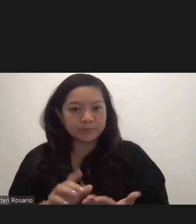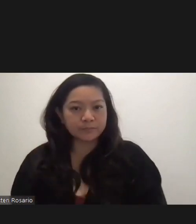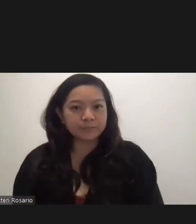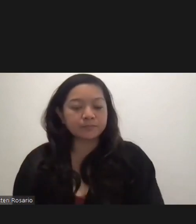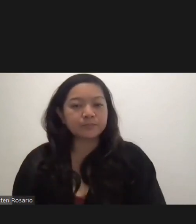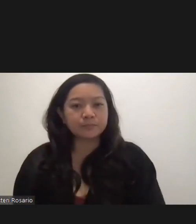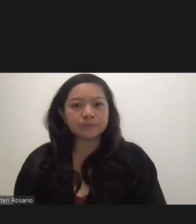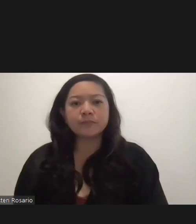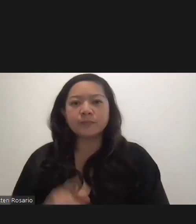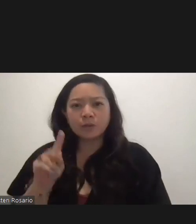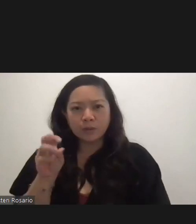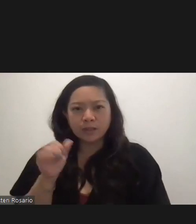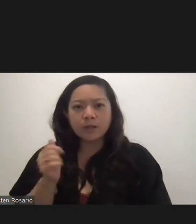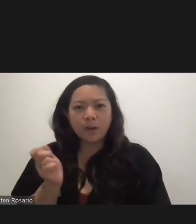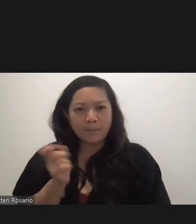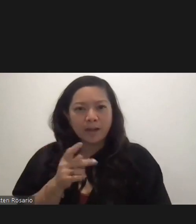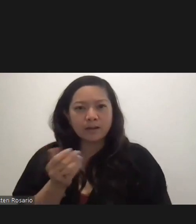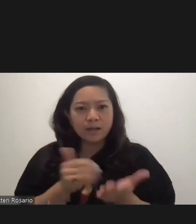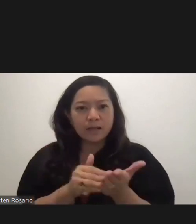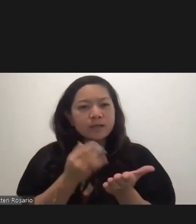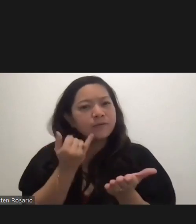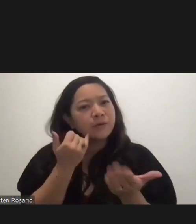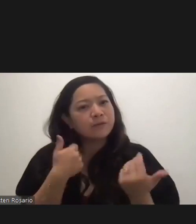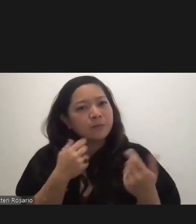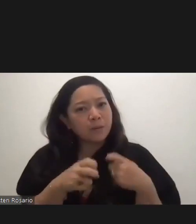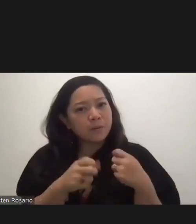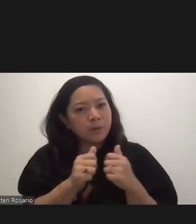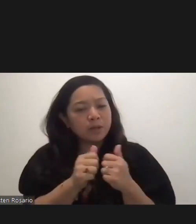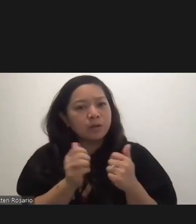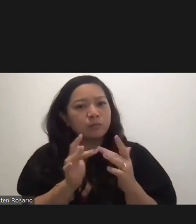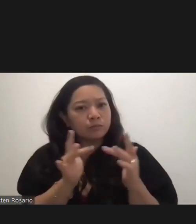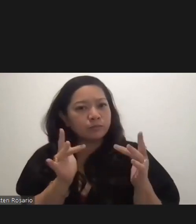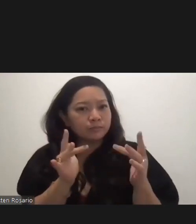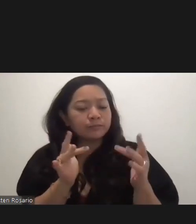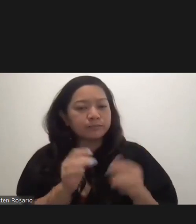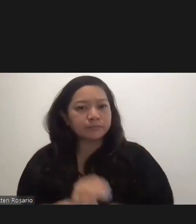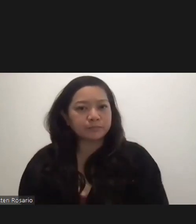Tony, can come back to you if you're having some difficulty unmuting.